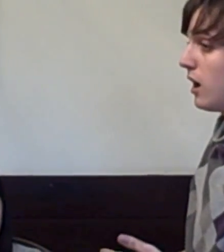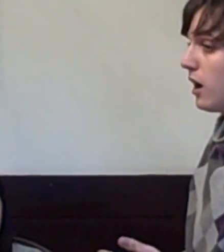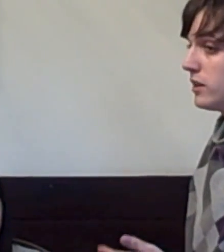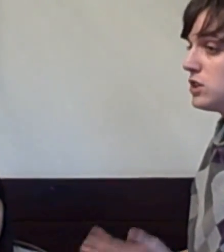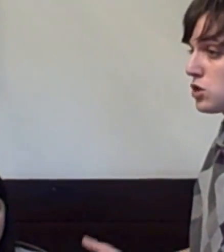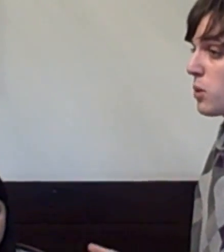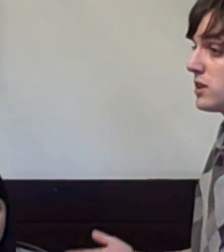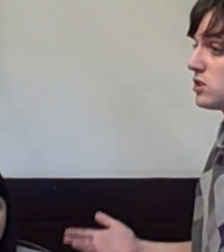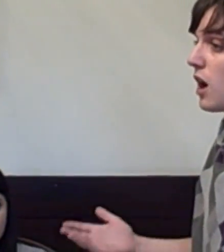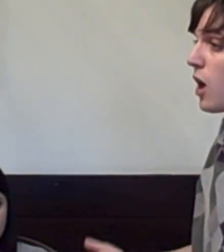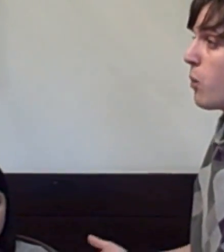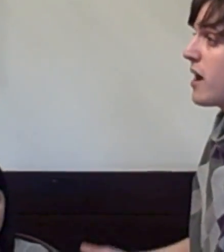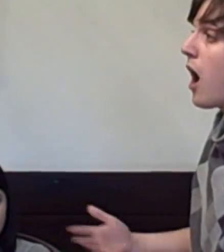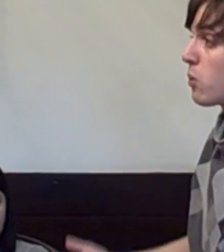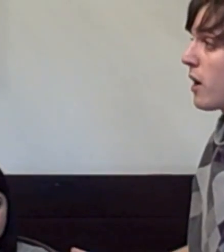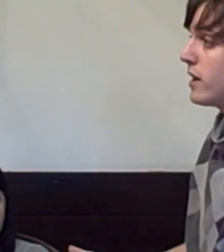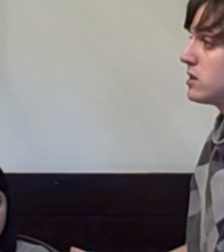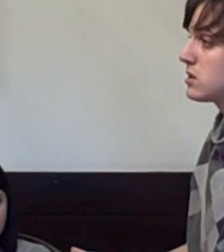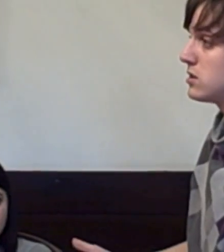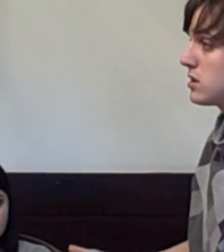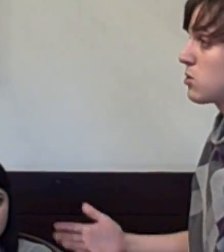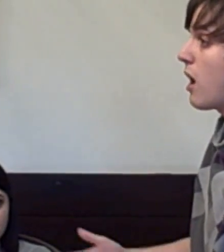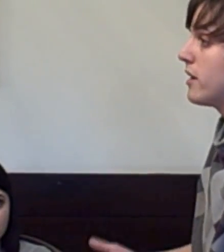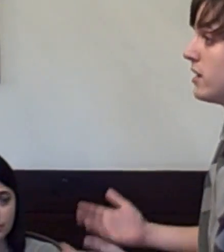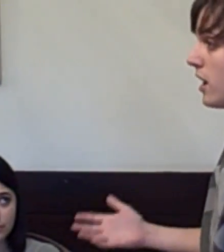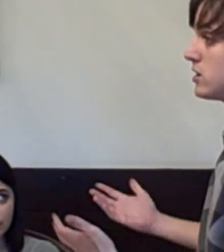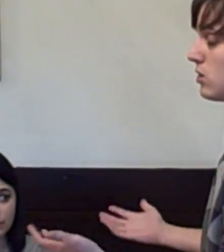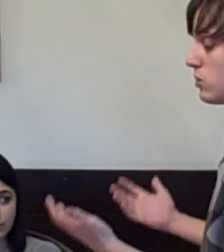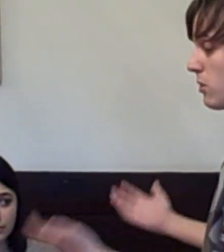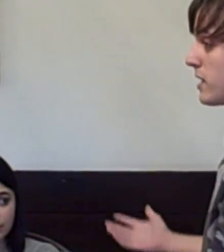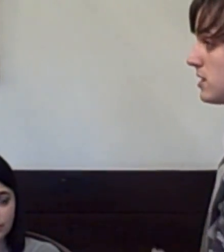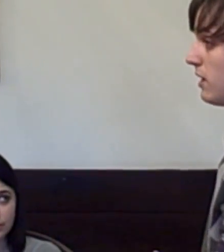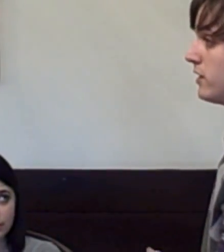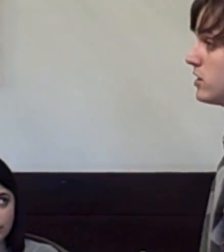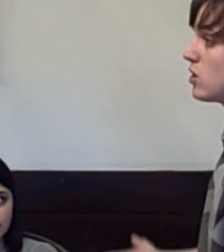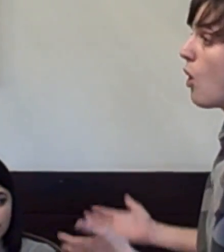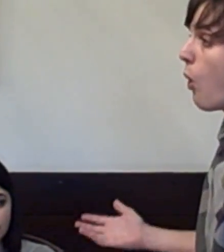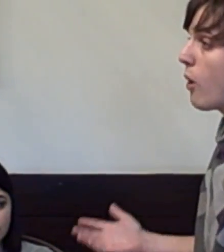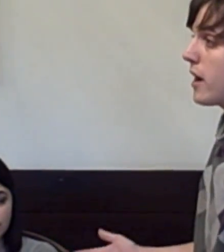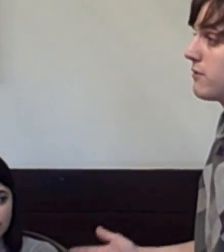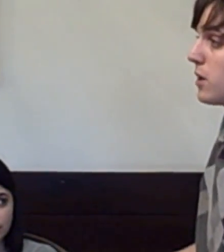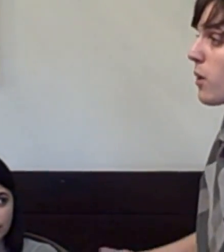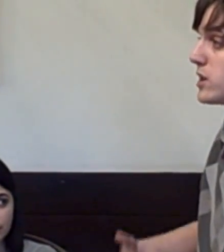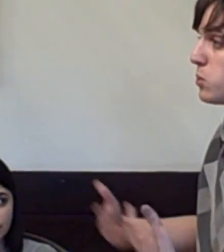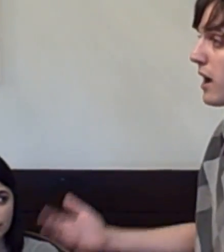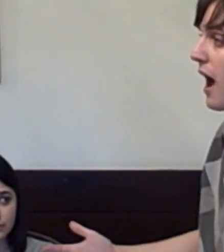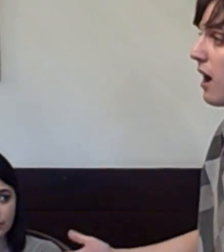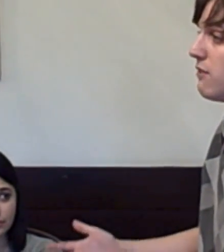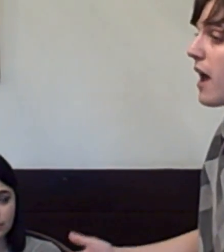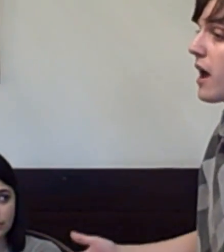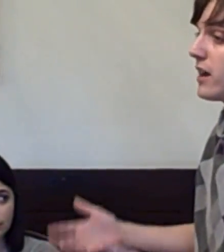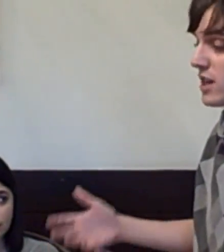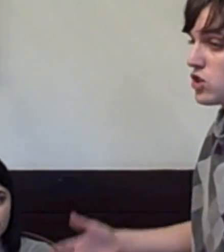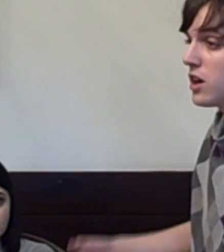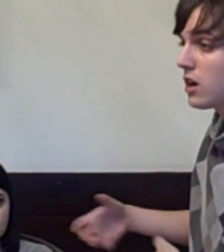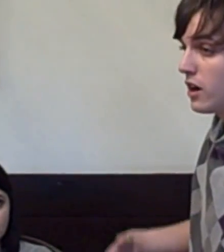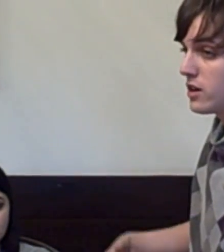These situations are when our rights disregard the rights of others, or if the rights we have essentially hurt